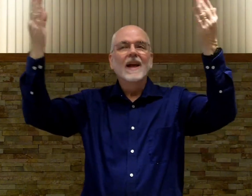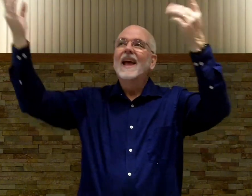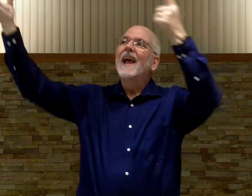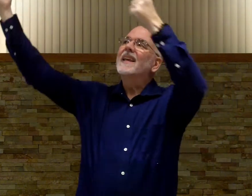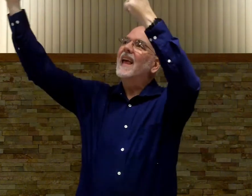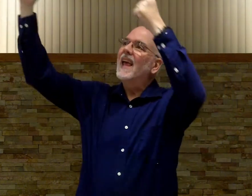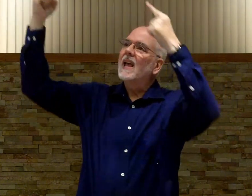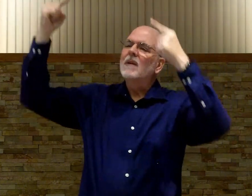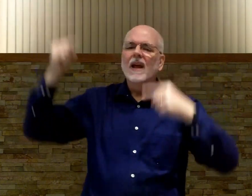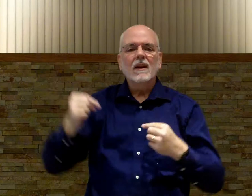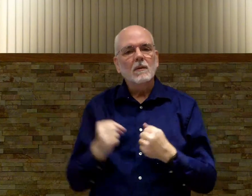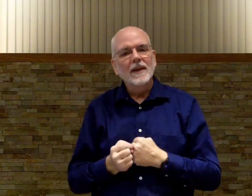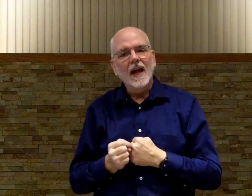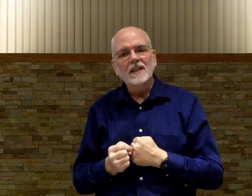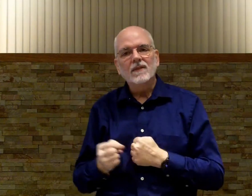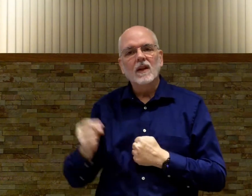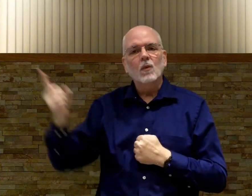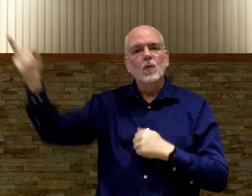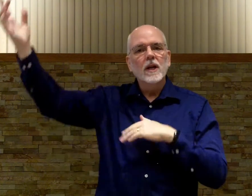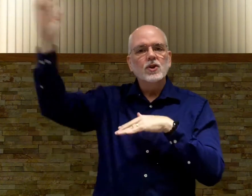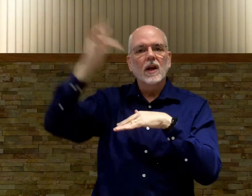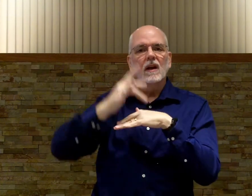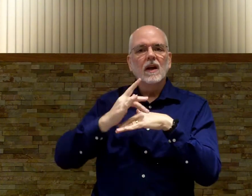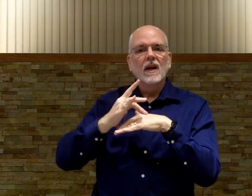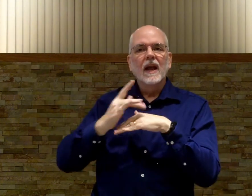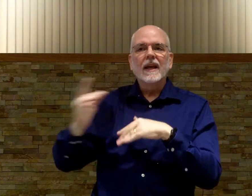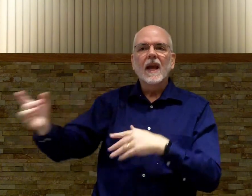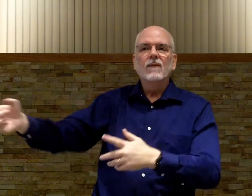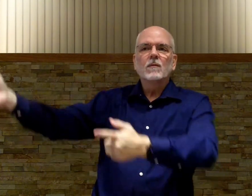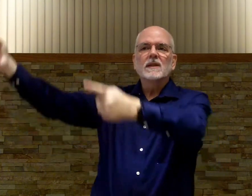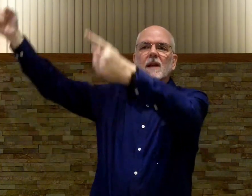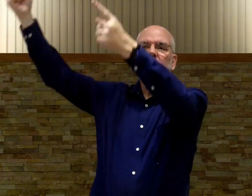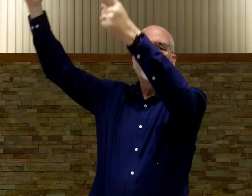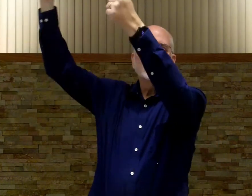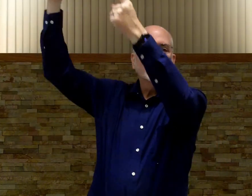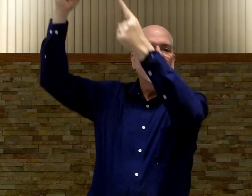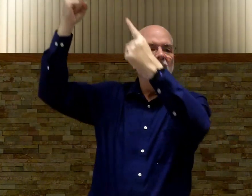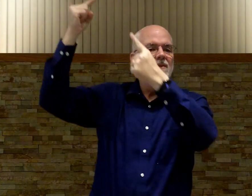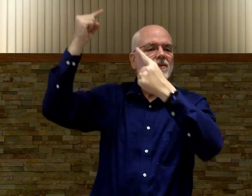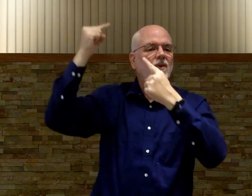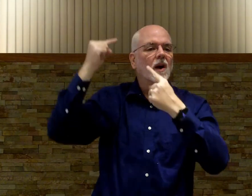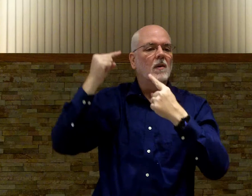came and it would be nice if the reaching came from the same place it came from